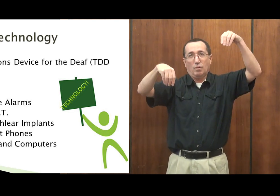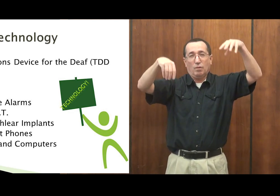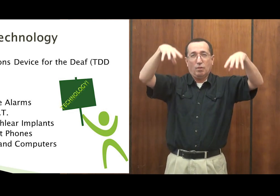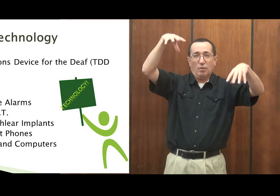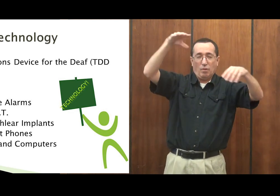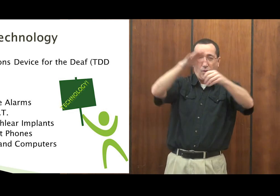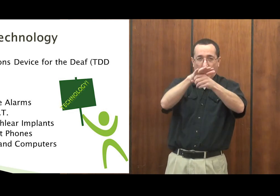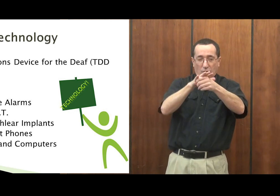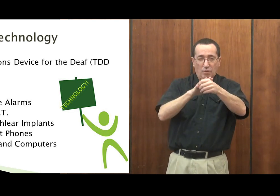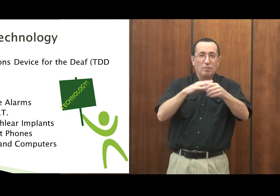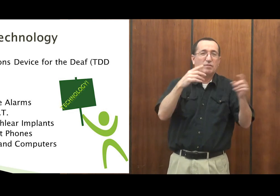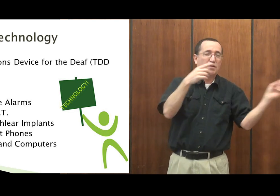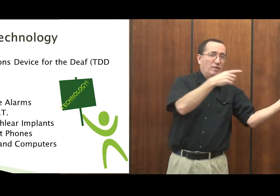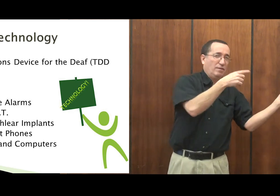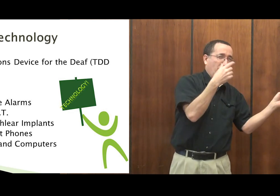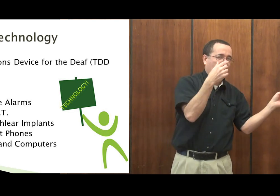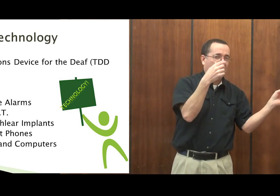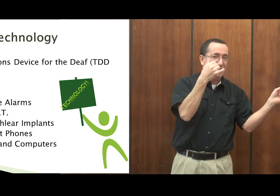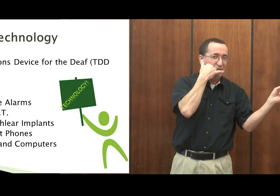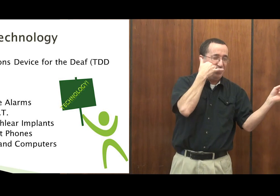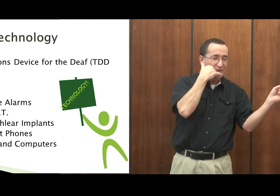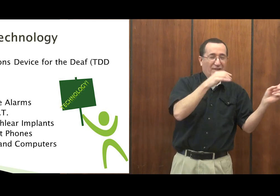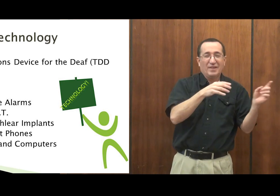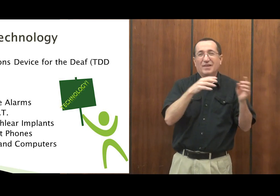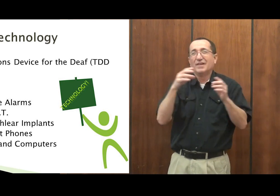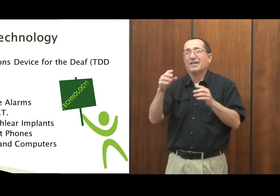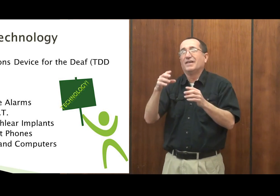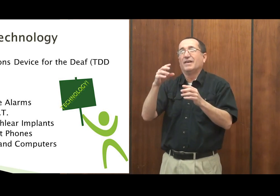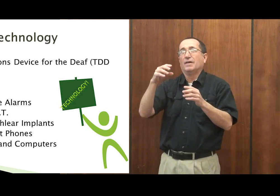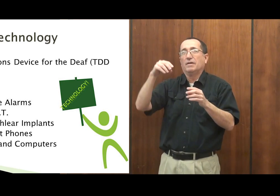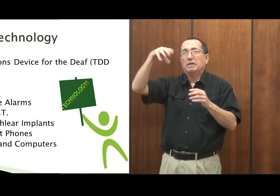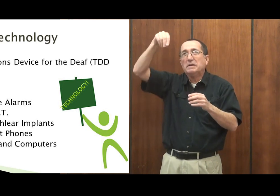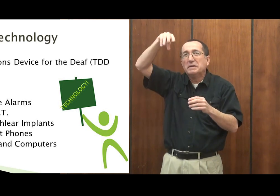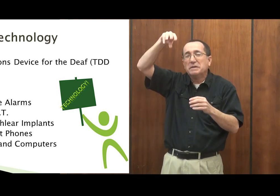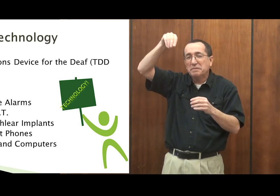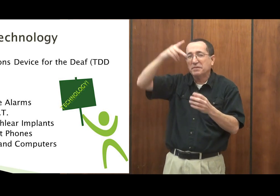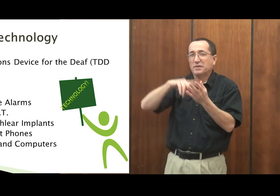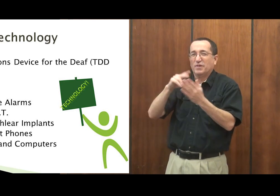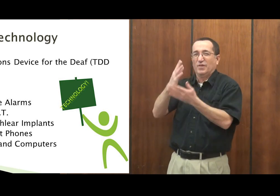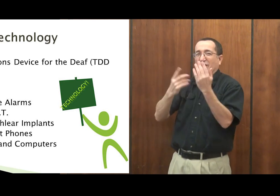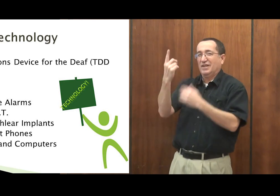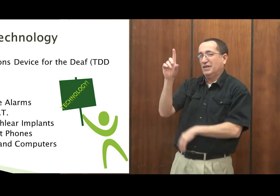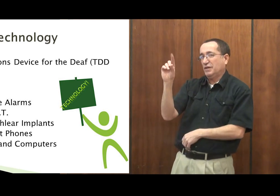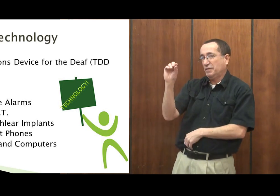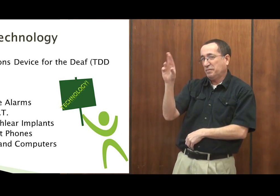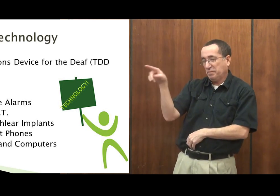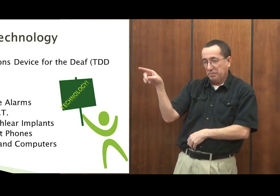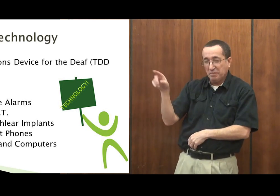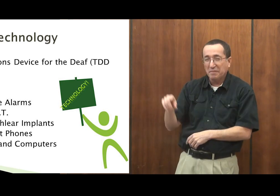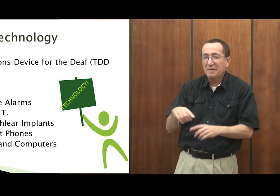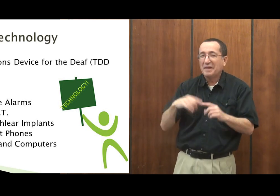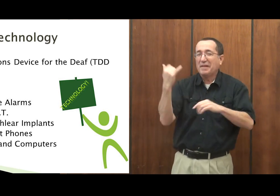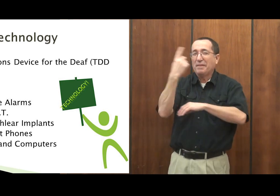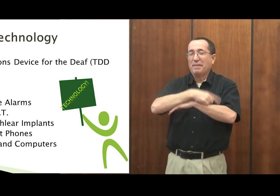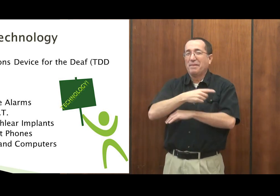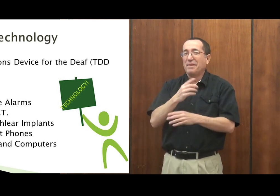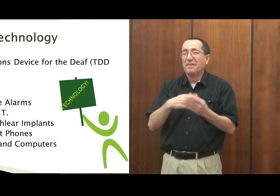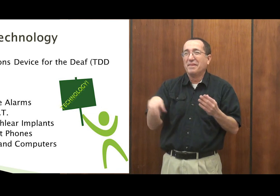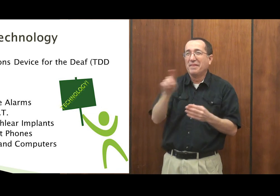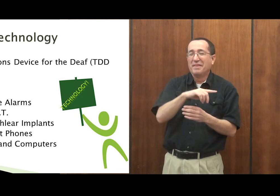And you could tell which one was which. One would go slow. One would go faster. If it was a fast light, it was a doorbell. If it was a slow ring, we knew